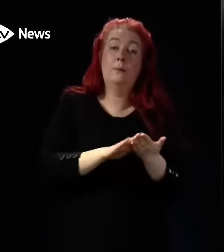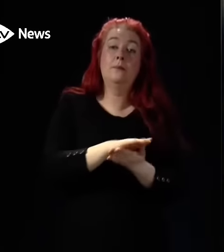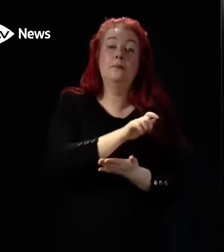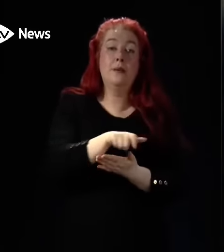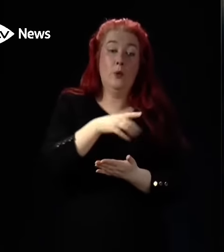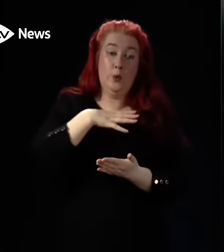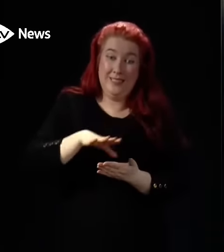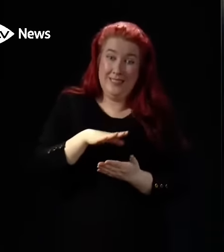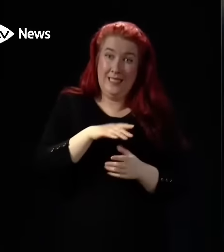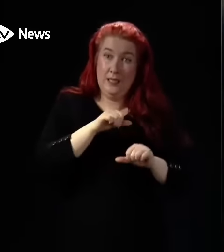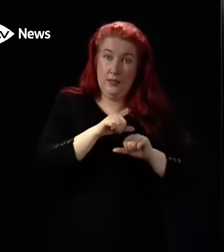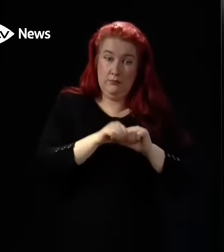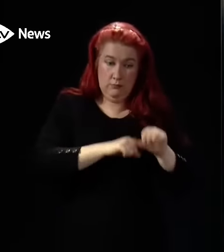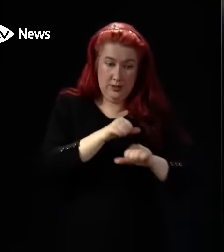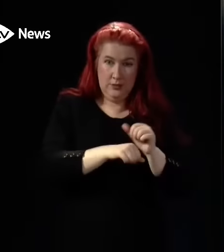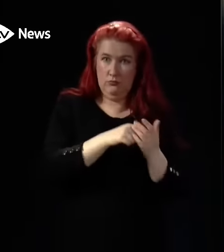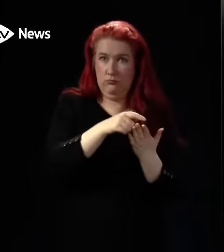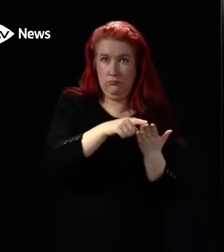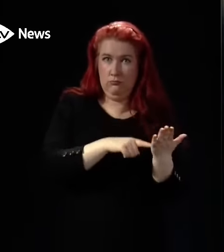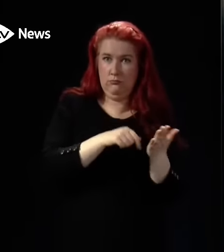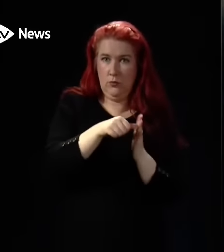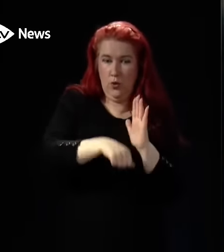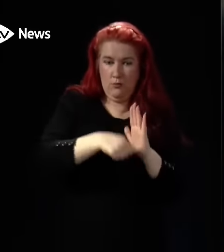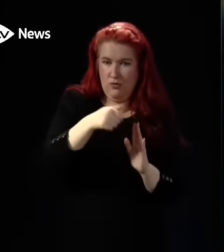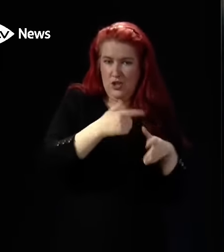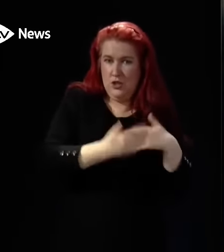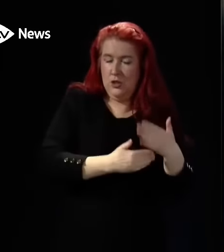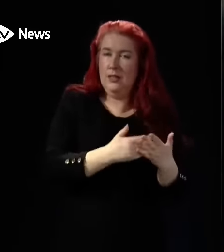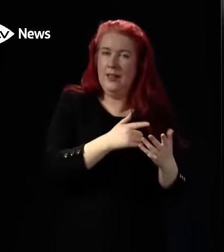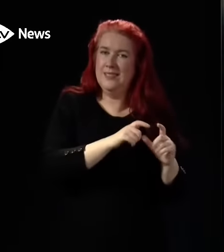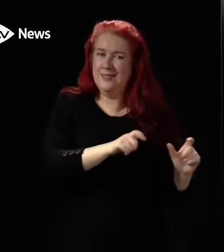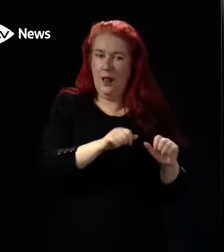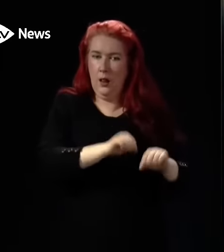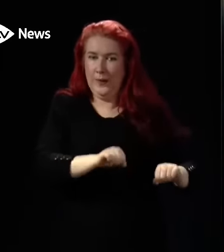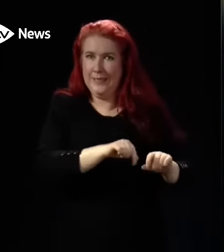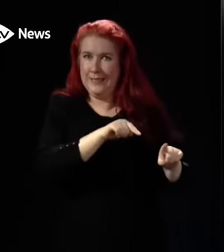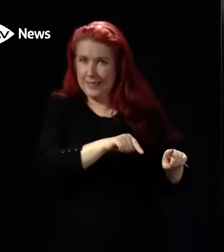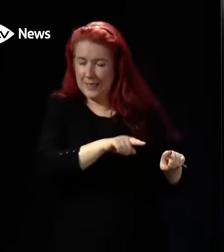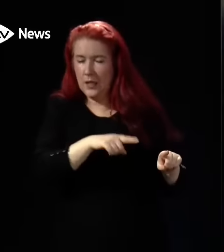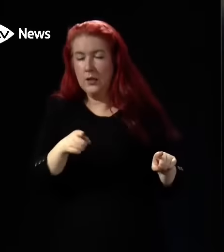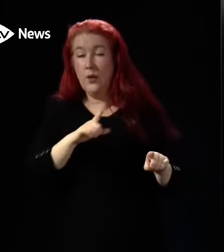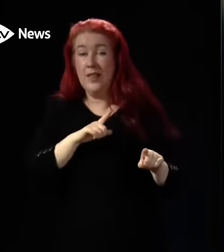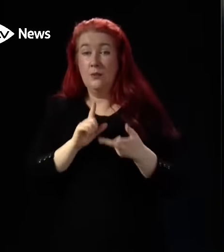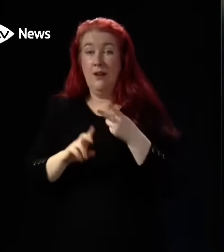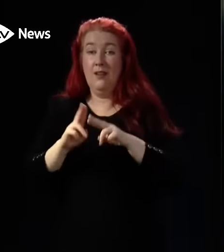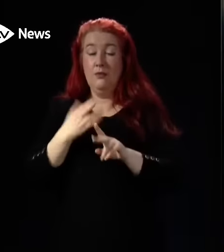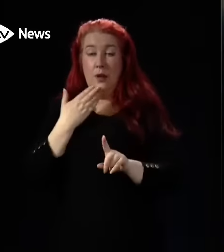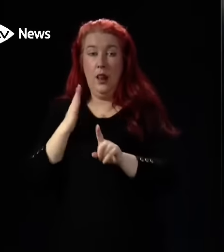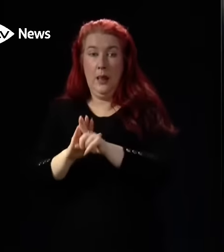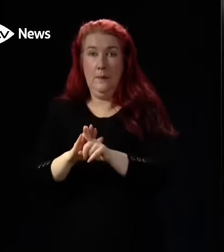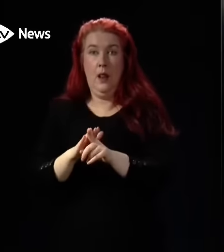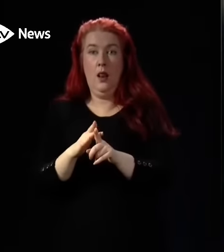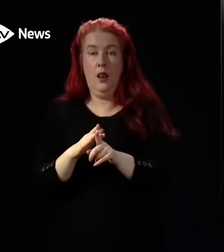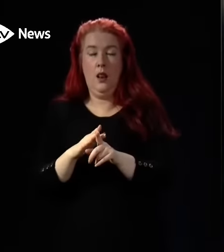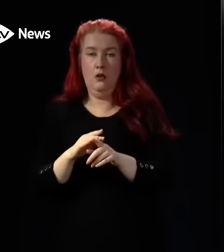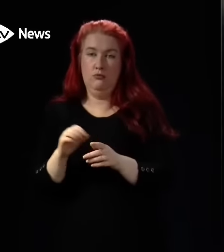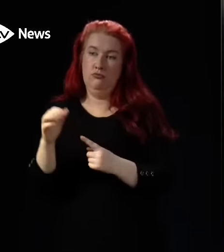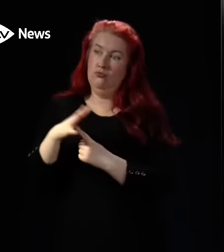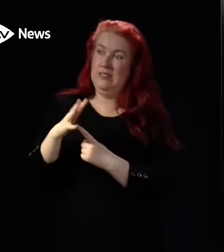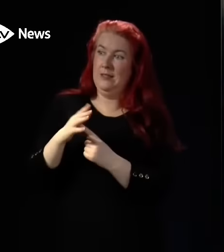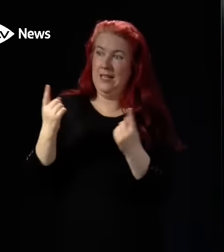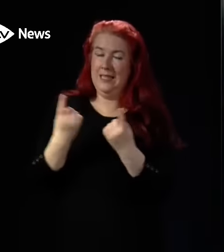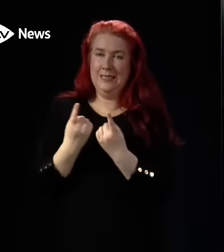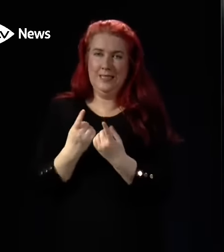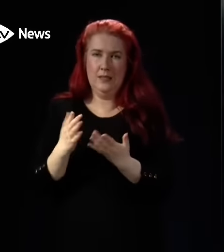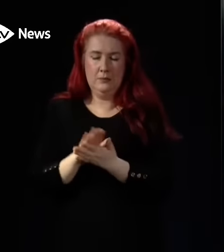are waiting longer for that. So that is something that any government has to think very carefully about. And I don't think it would be the